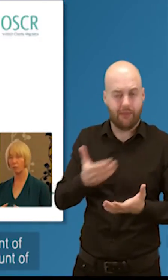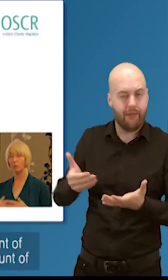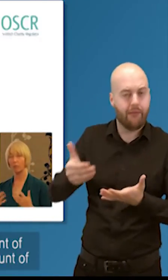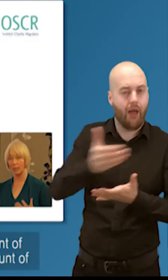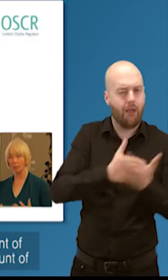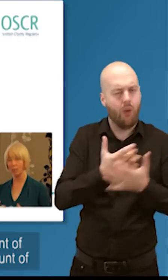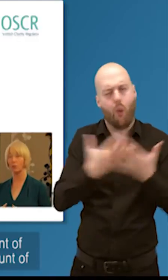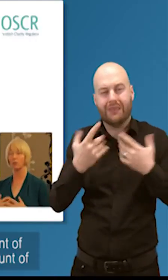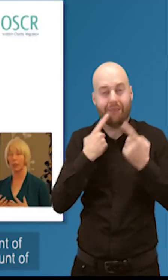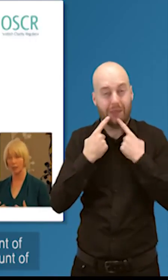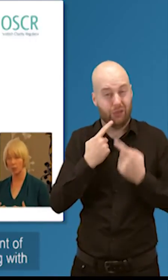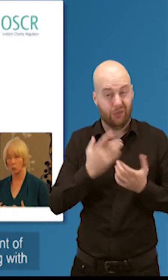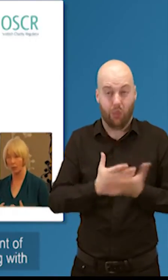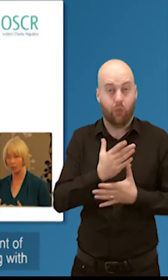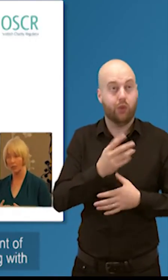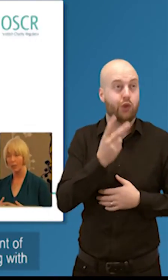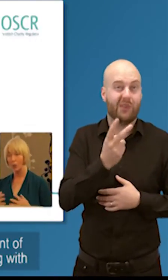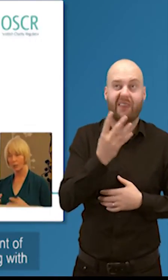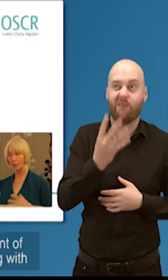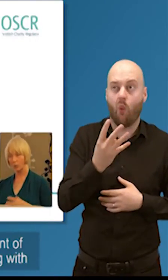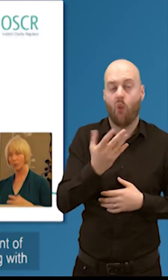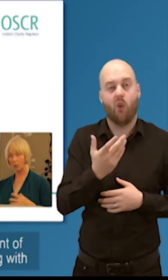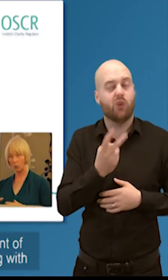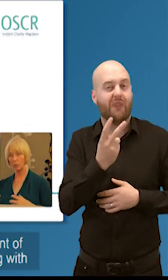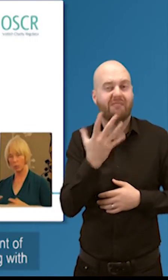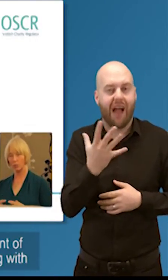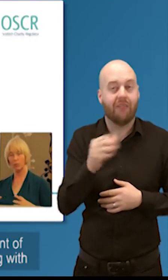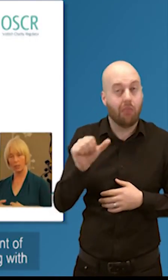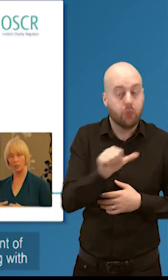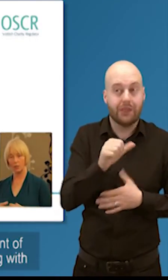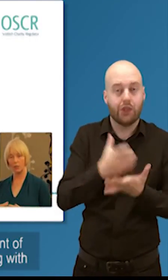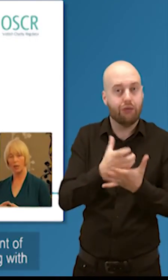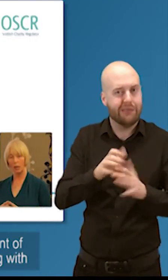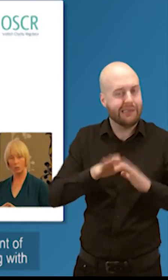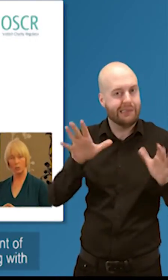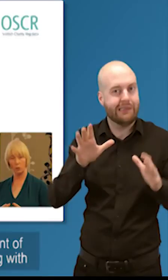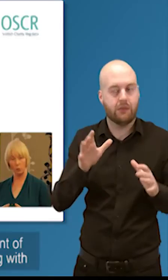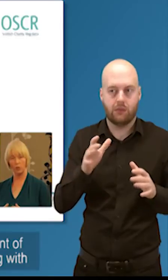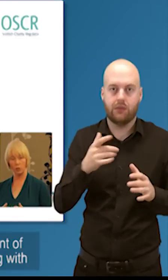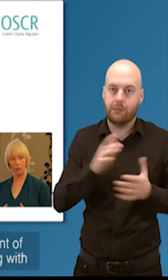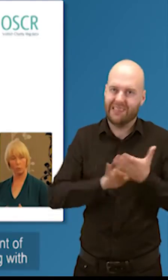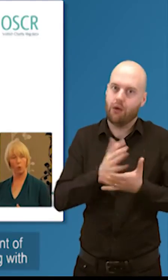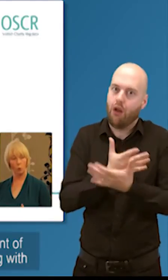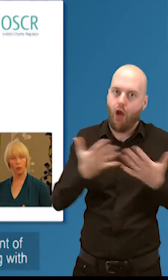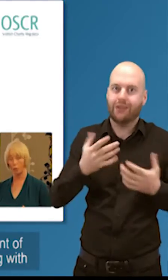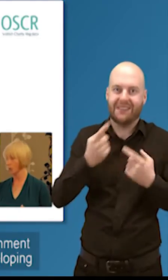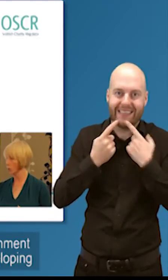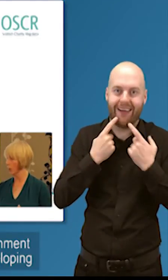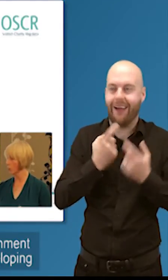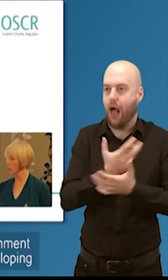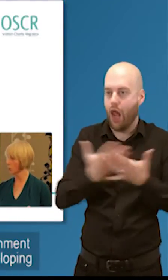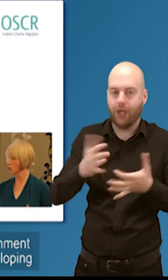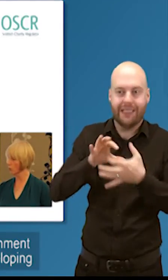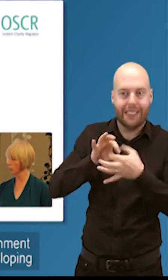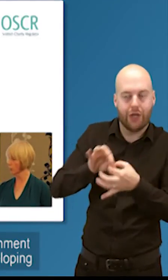we have, the amount of data, the amount of analysis we have. We sit with an enormous amount of intelligence and we spend a lot of our time working with